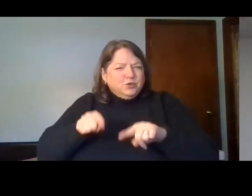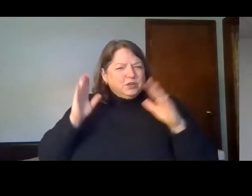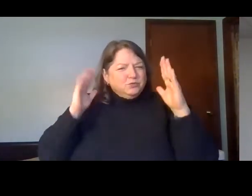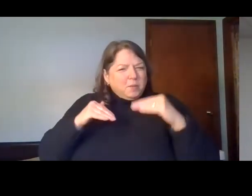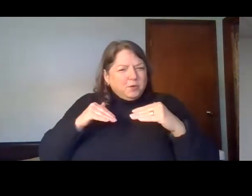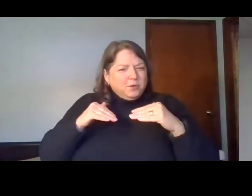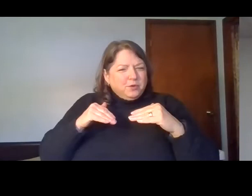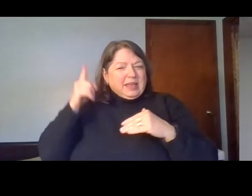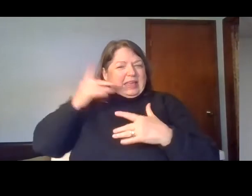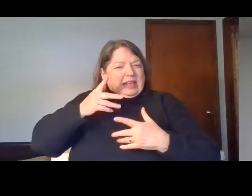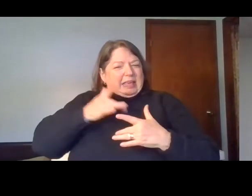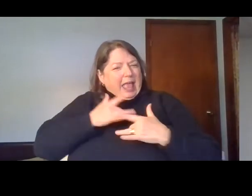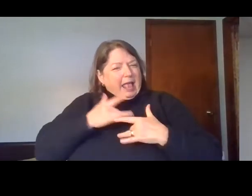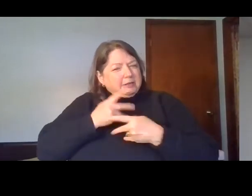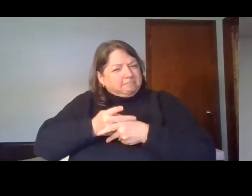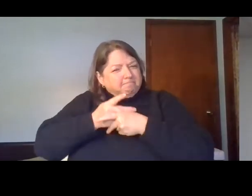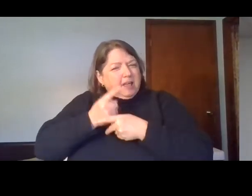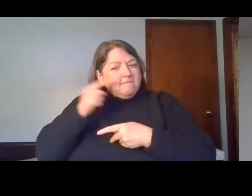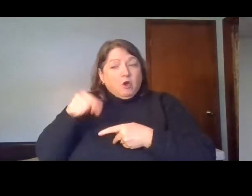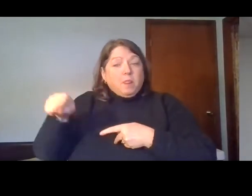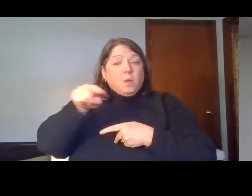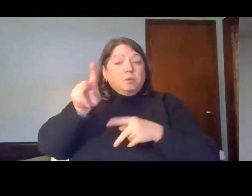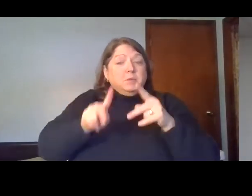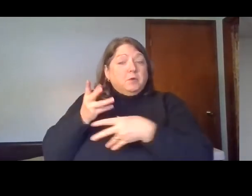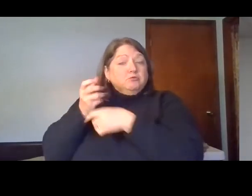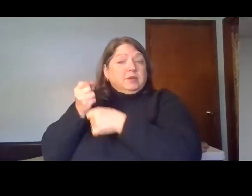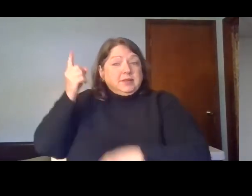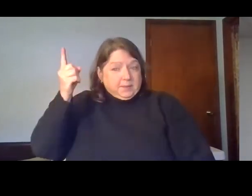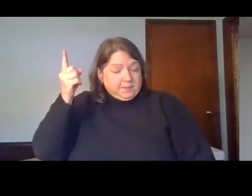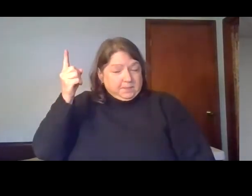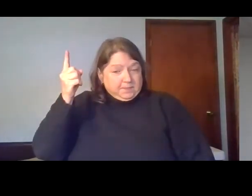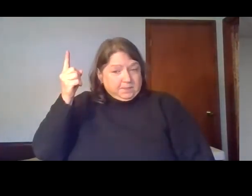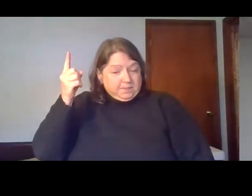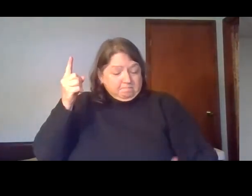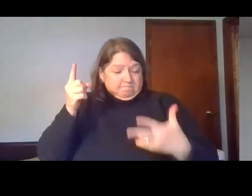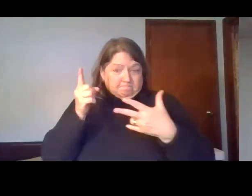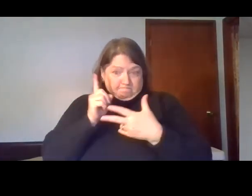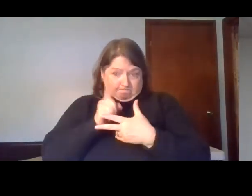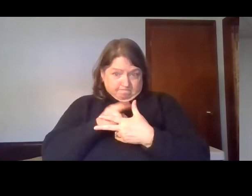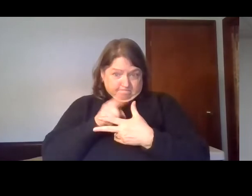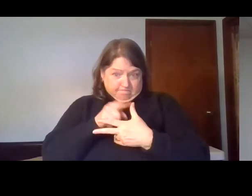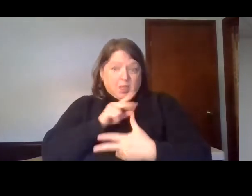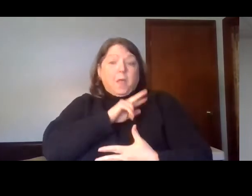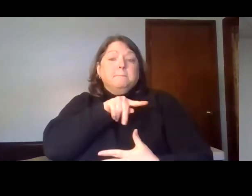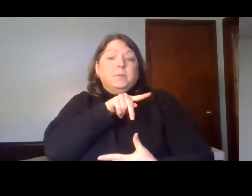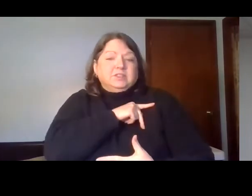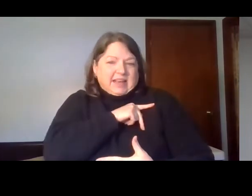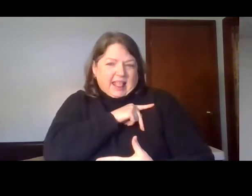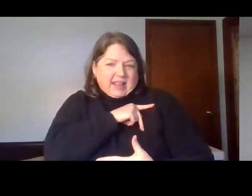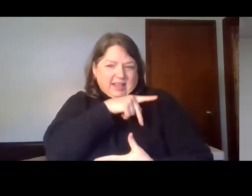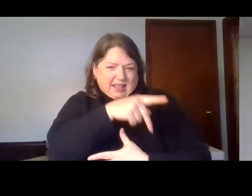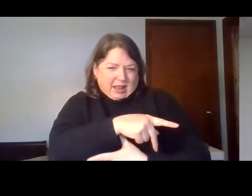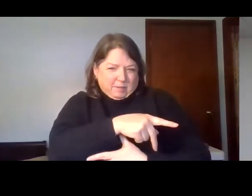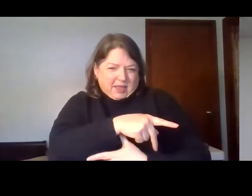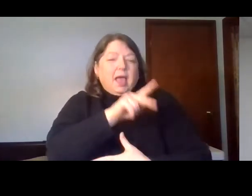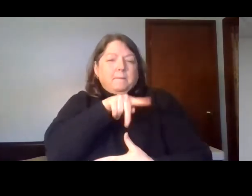the very first part is, we're going to talk about the personality of God. Yes, the personality of God. It says that